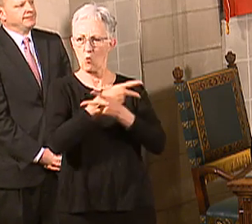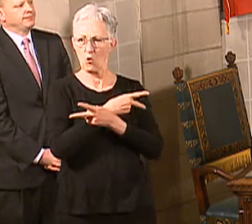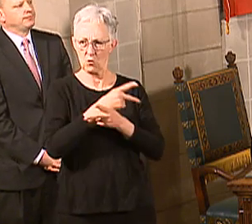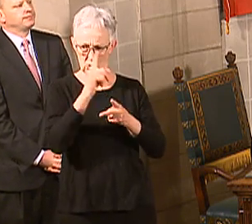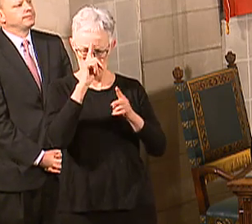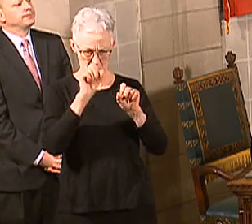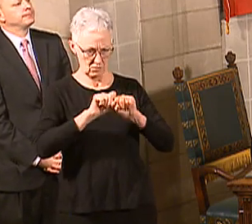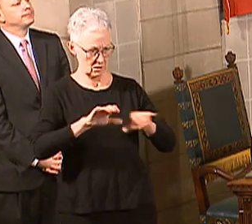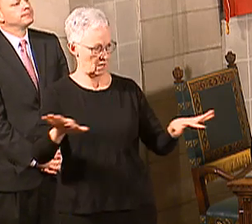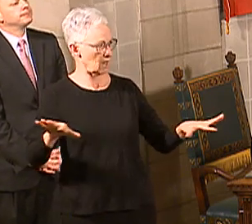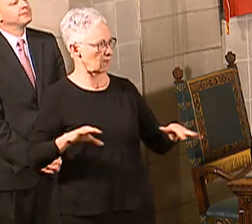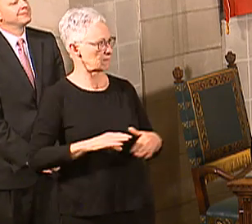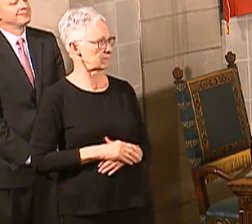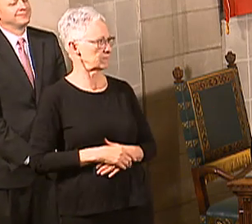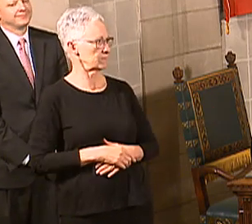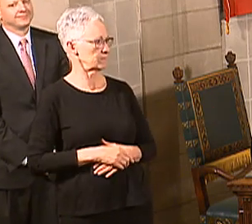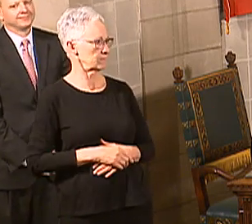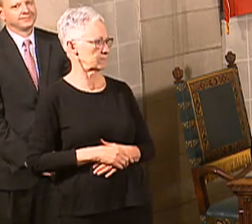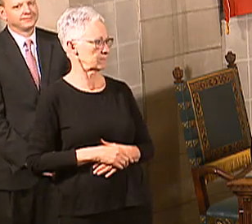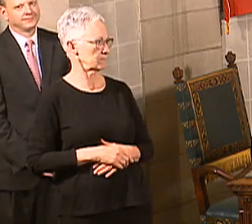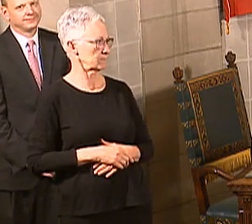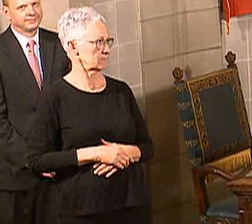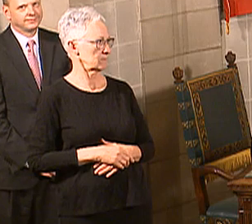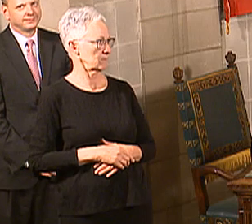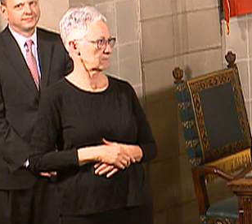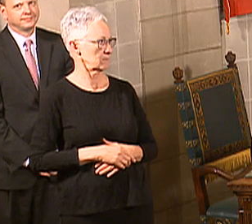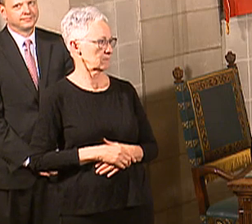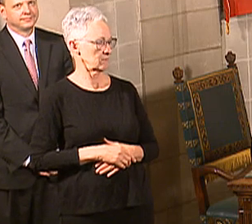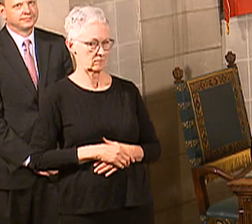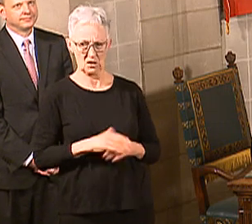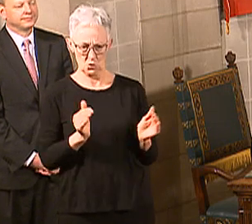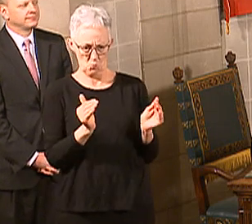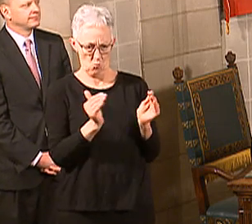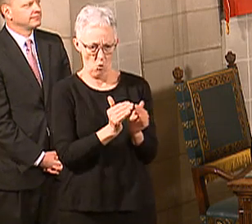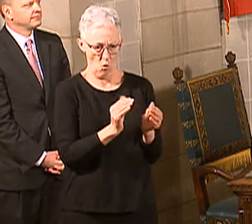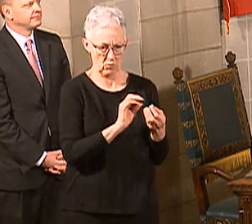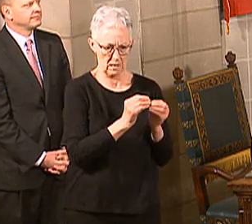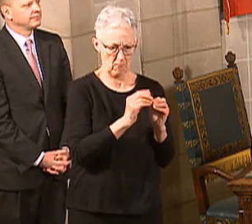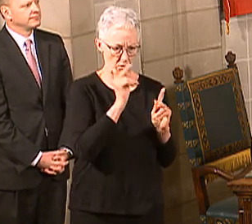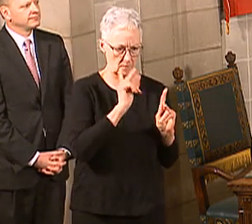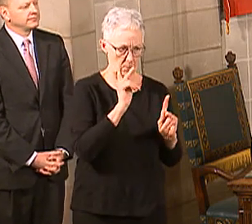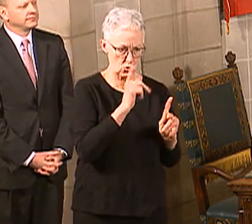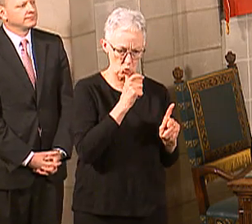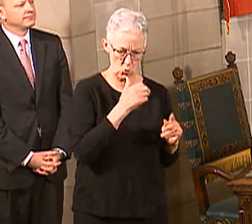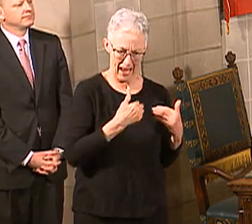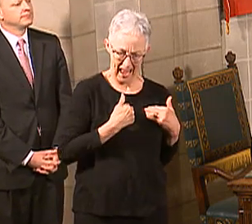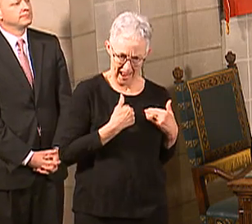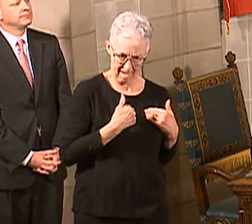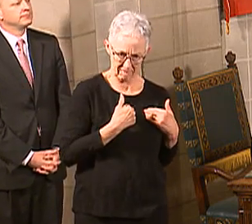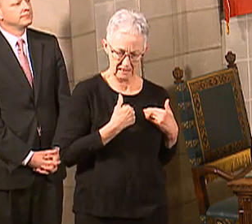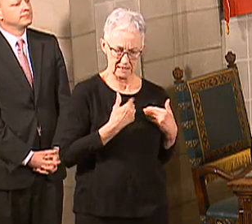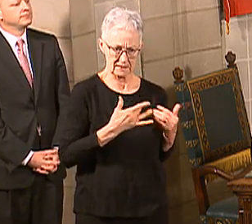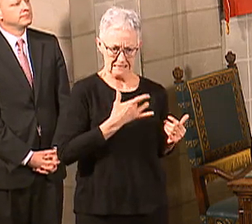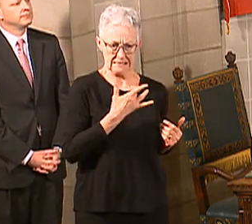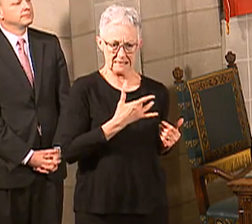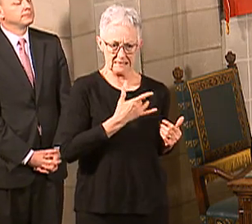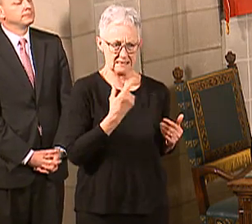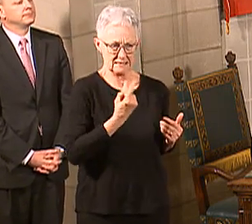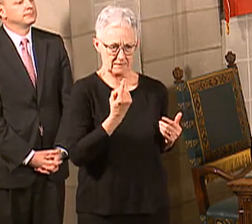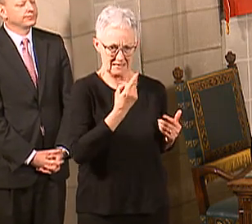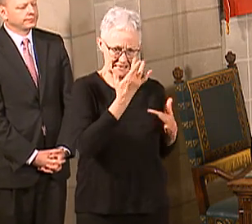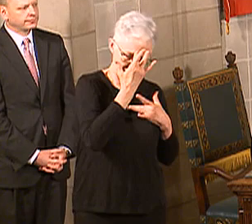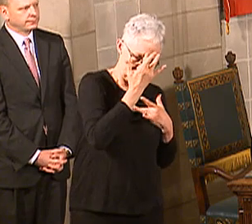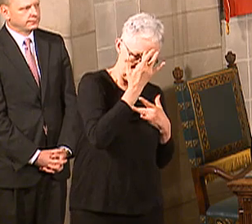infected rather than after? Okay. With only a fraction of the people who have symptoms able to be tested, especially outside the Lincoln and Omaha area,